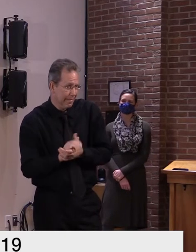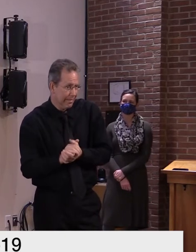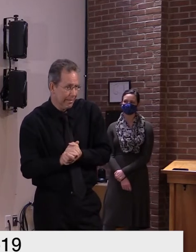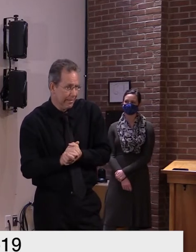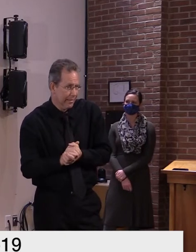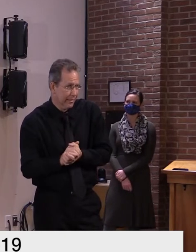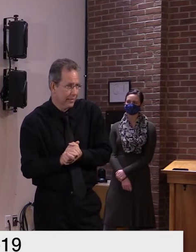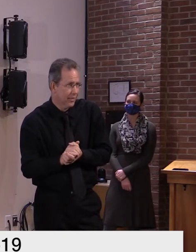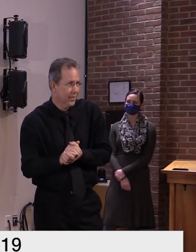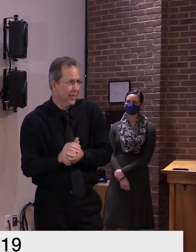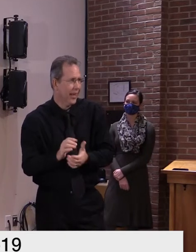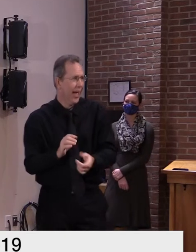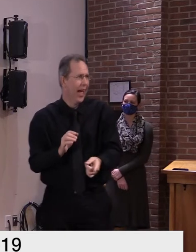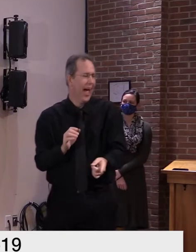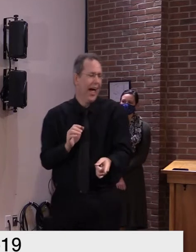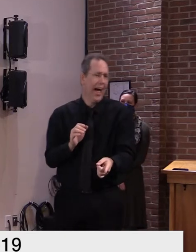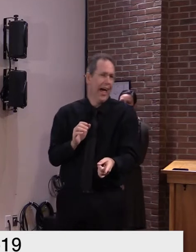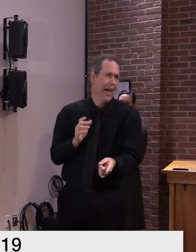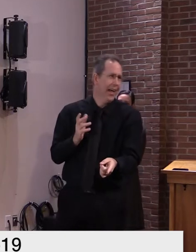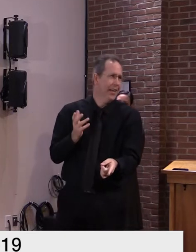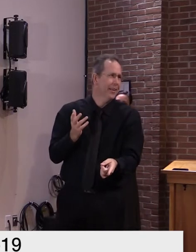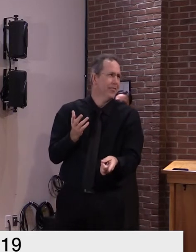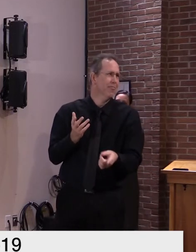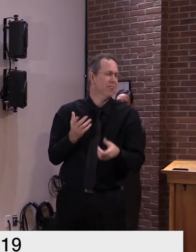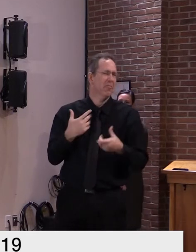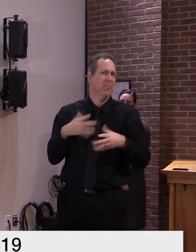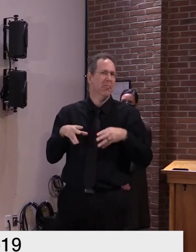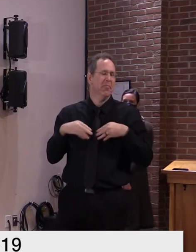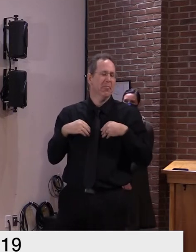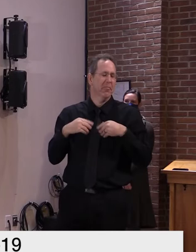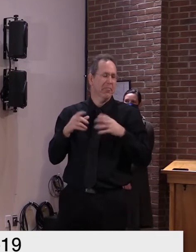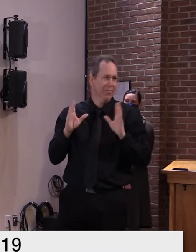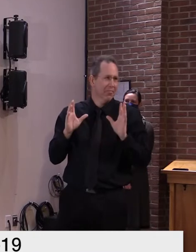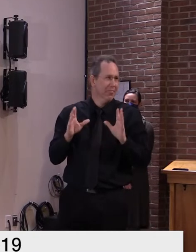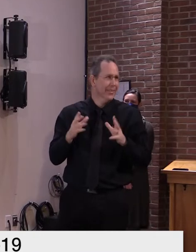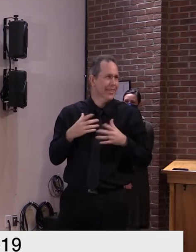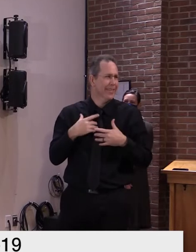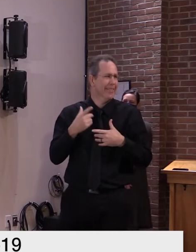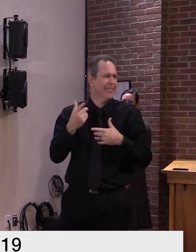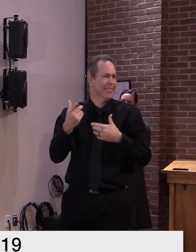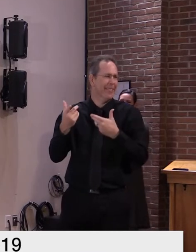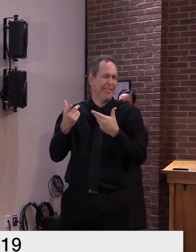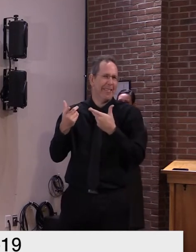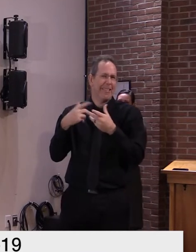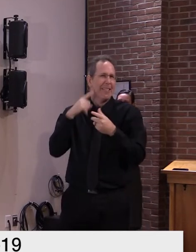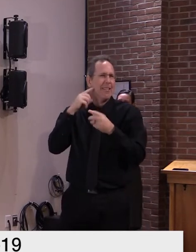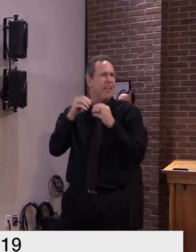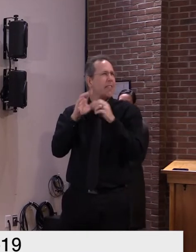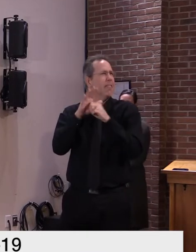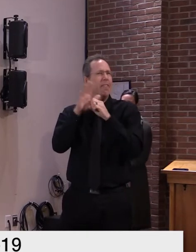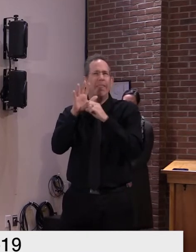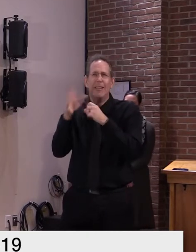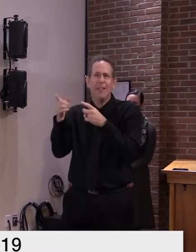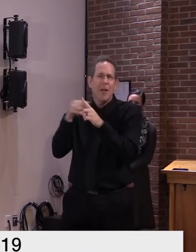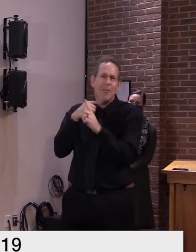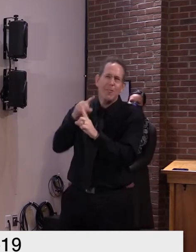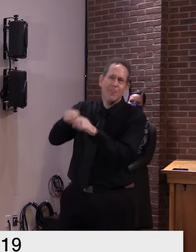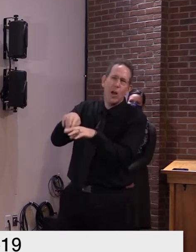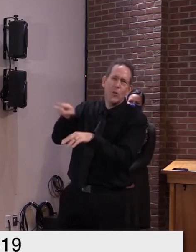i i think so i probably didn't think of all the ones i should have thought of but we got ones that i did think of okay